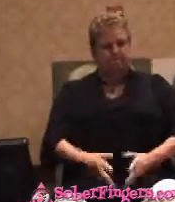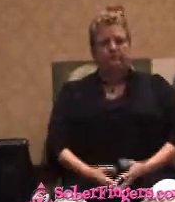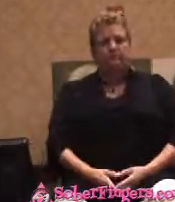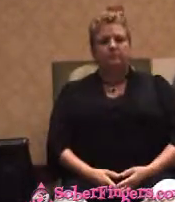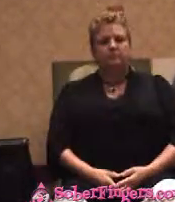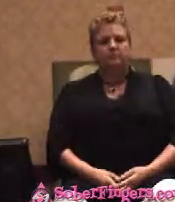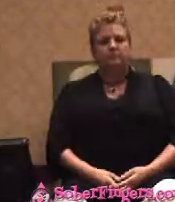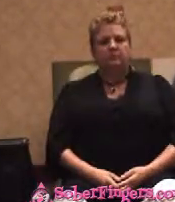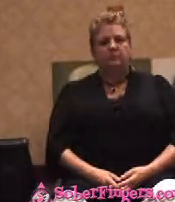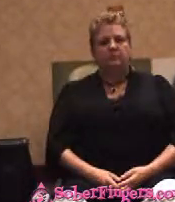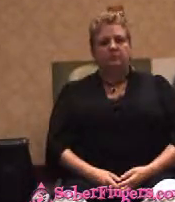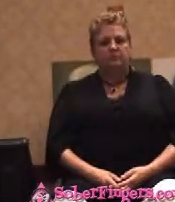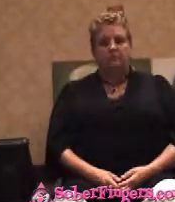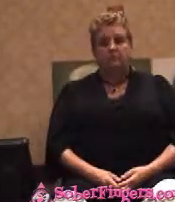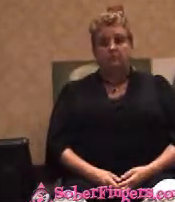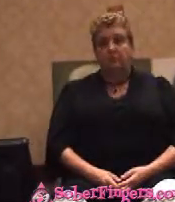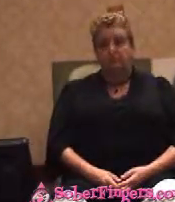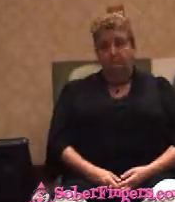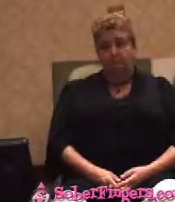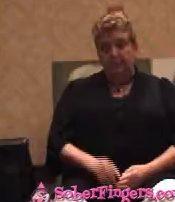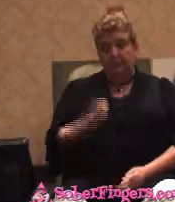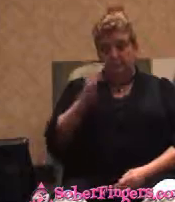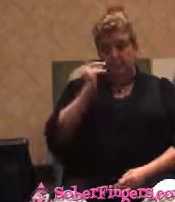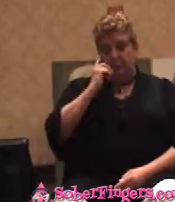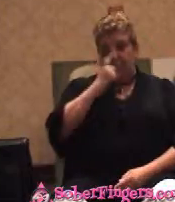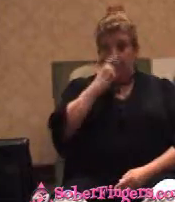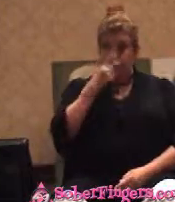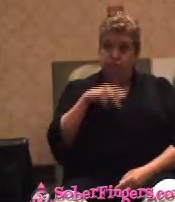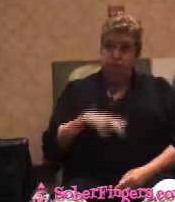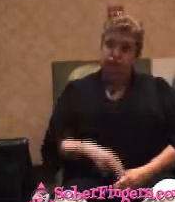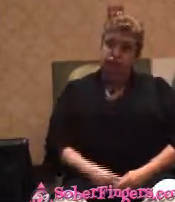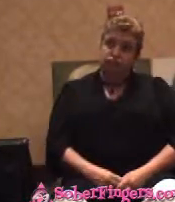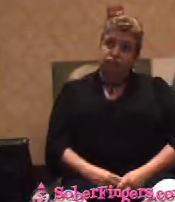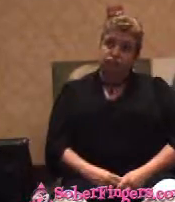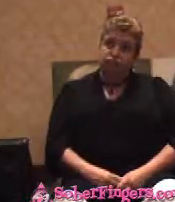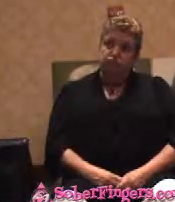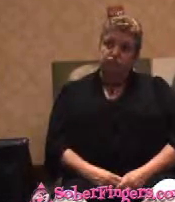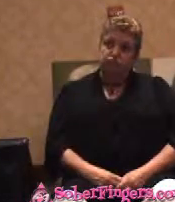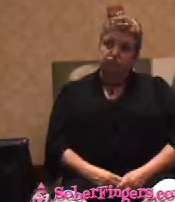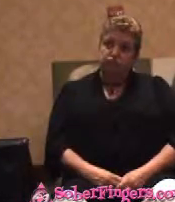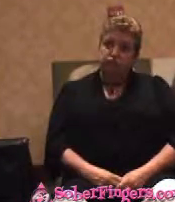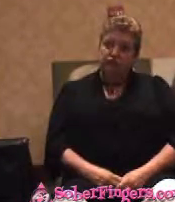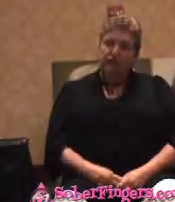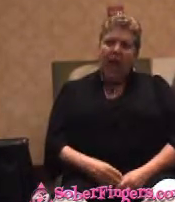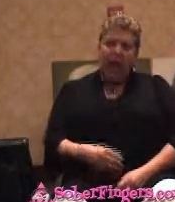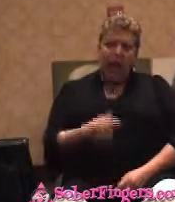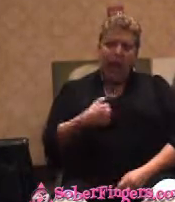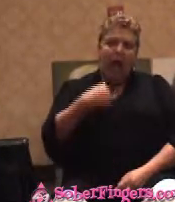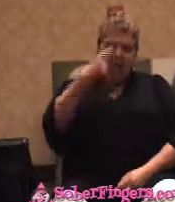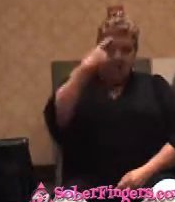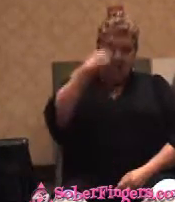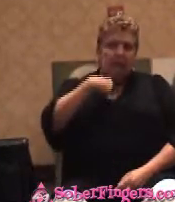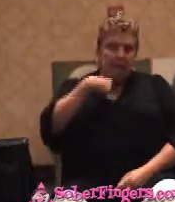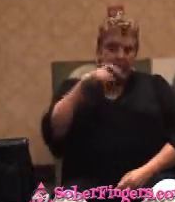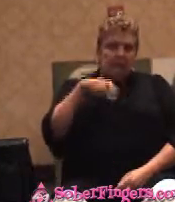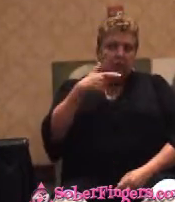And she looked at me with those blue eyes and said, I think I need to go. I said, yeah,